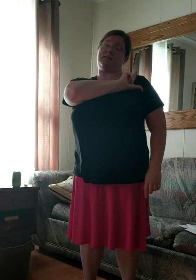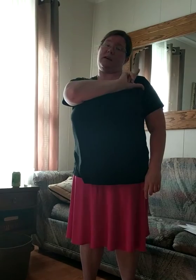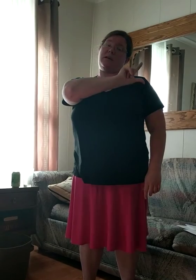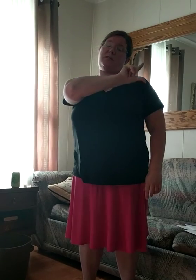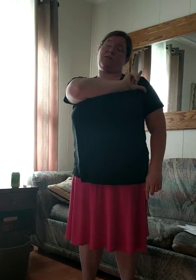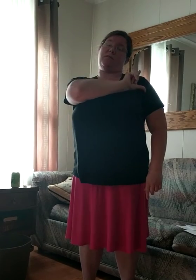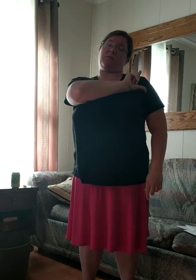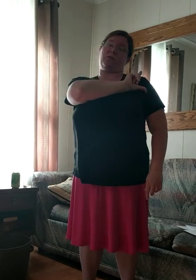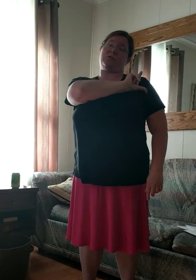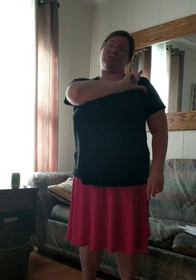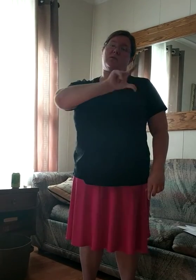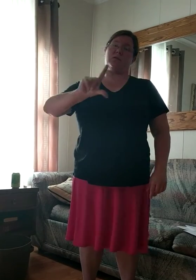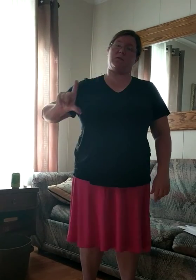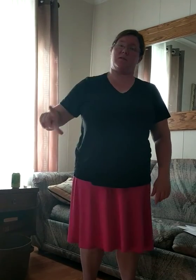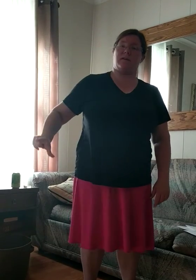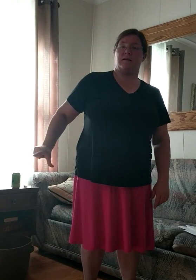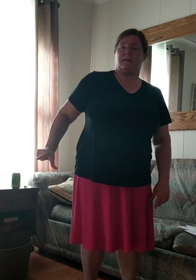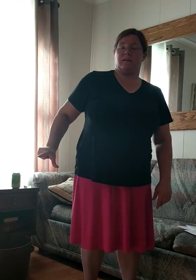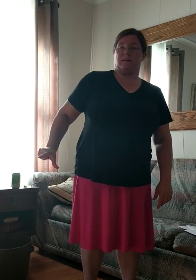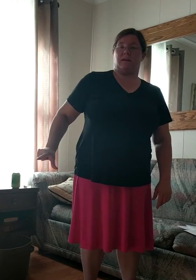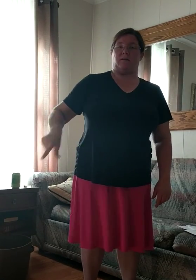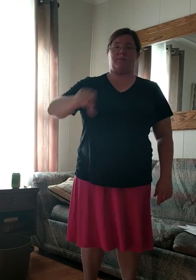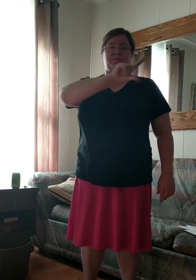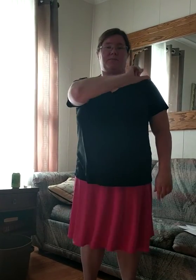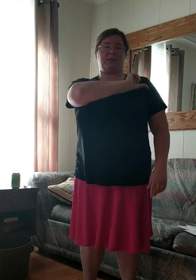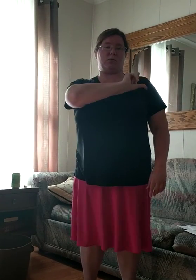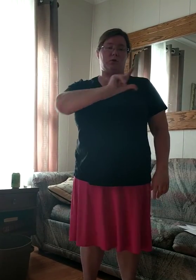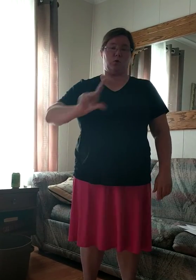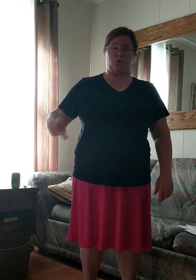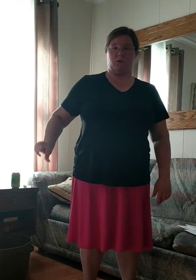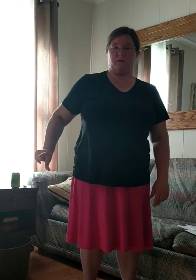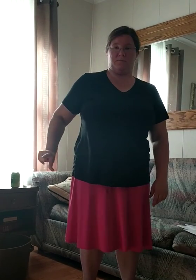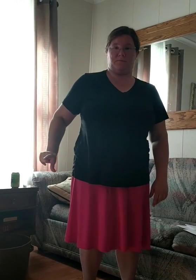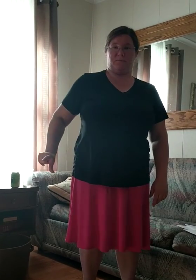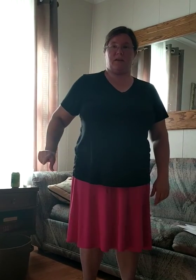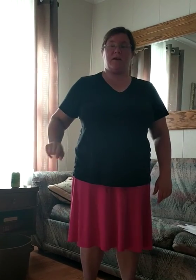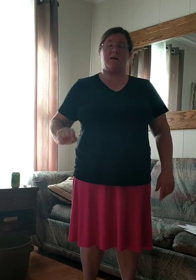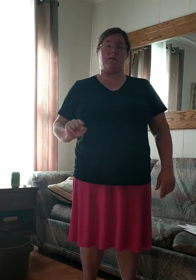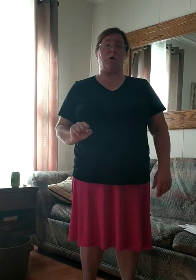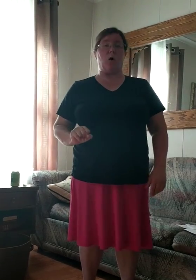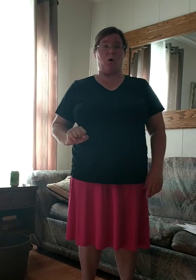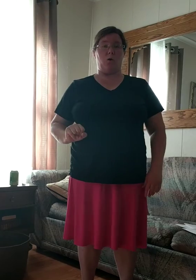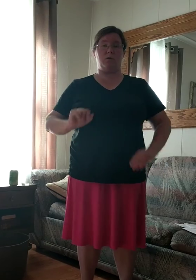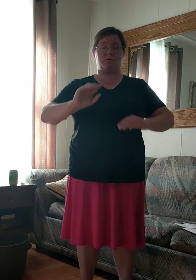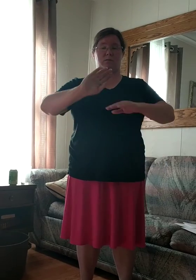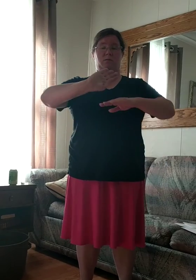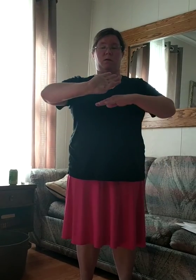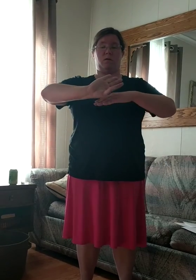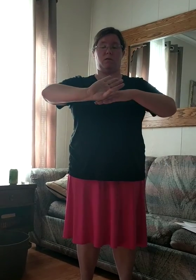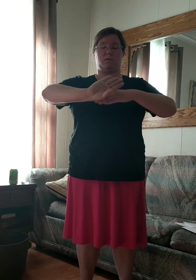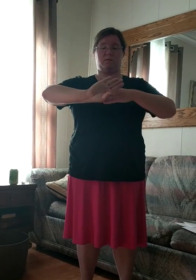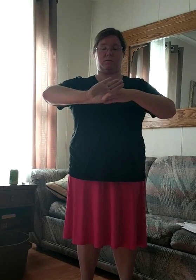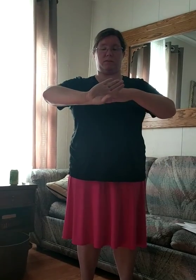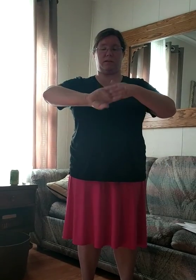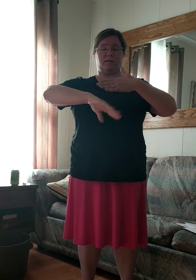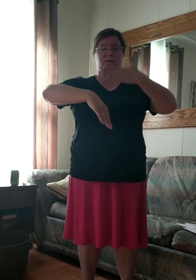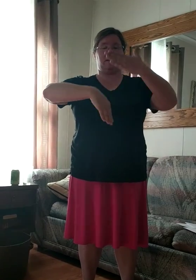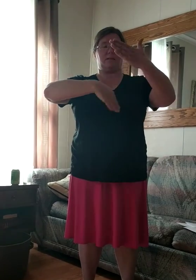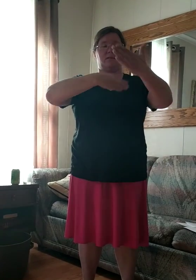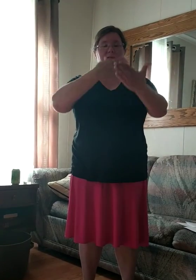sash from one shoulder down. So, Lord of all. So, all. As we take our hands and